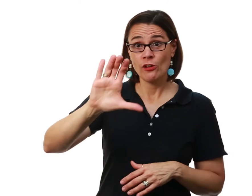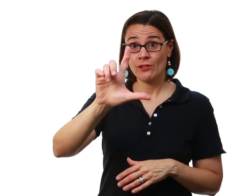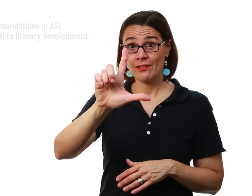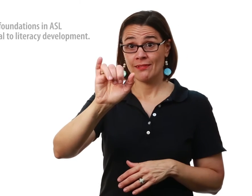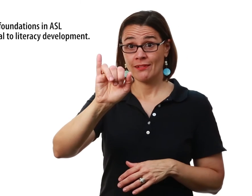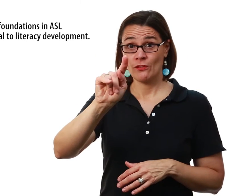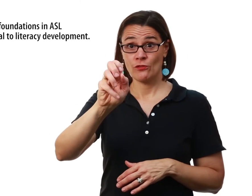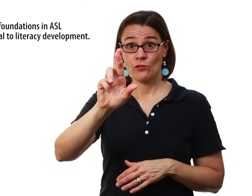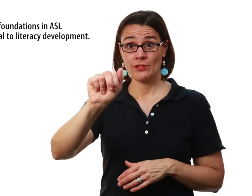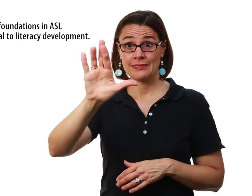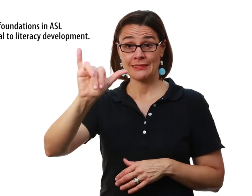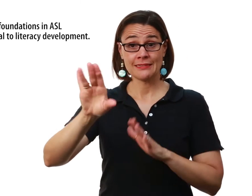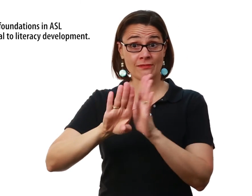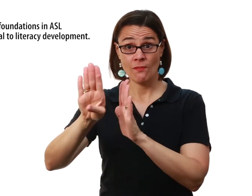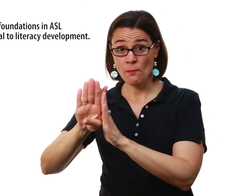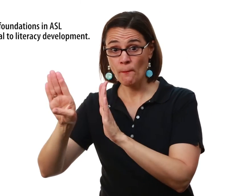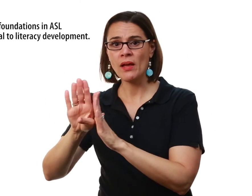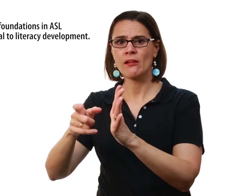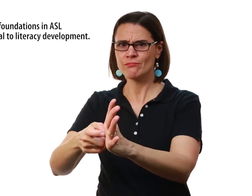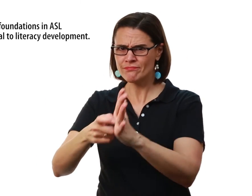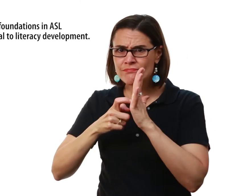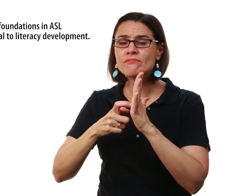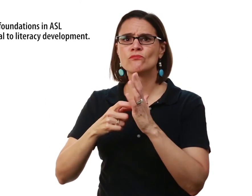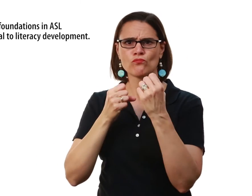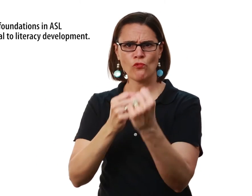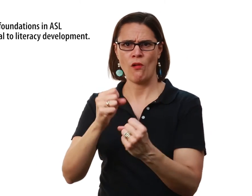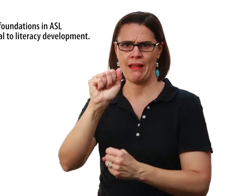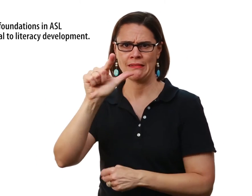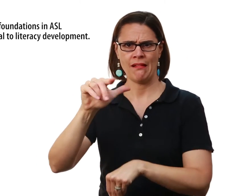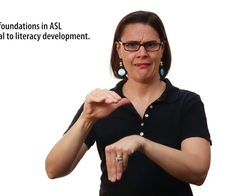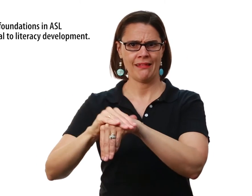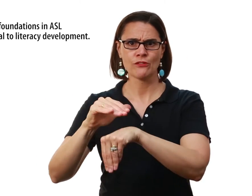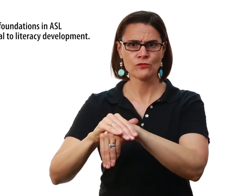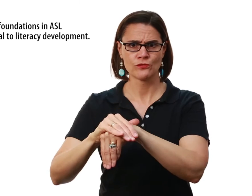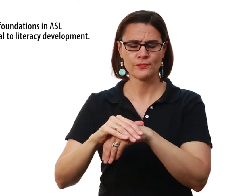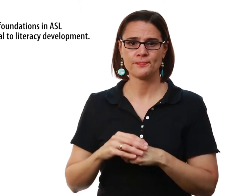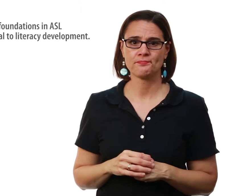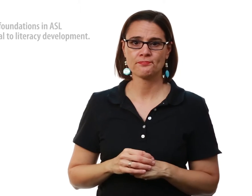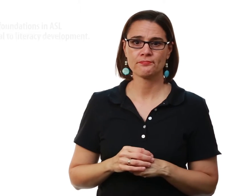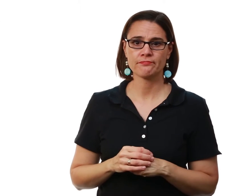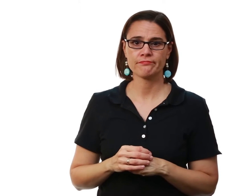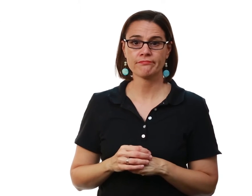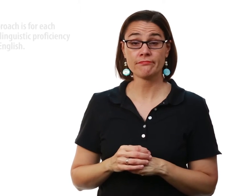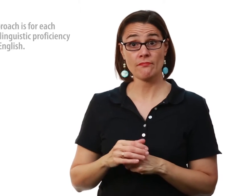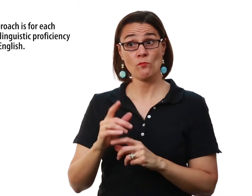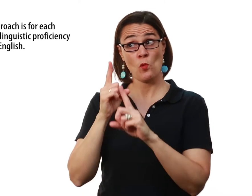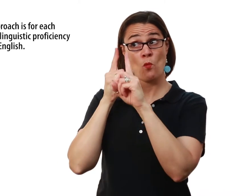In order for them to have literacy development Children must have a strong foundation of ASL and English The goal